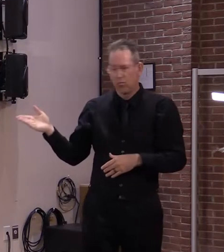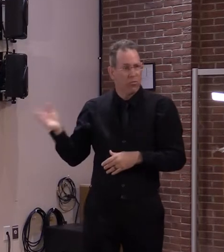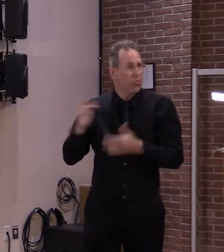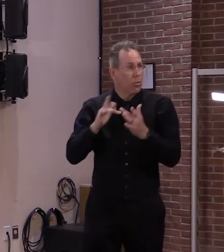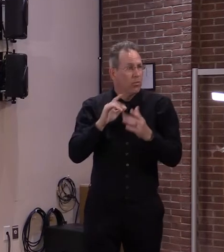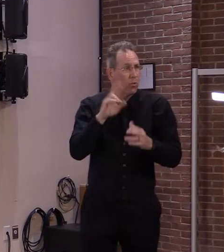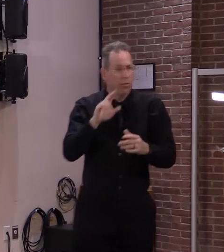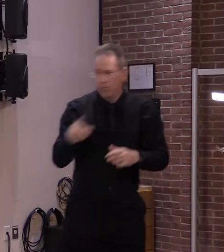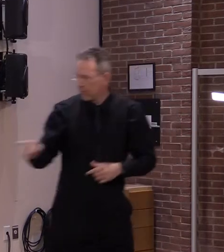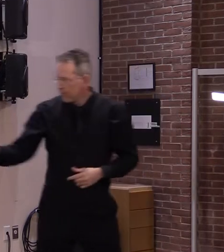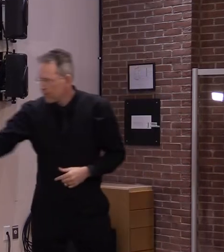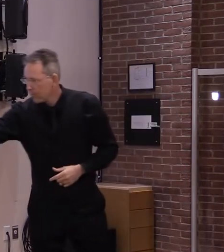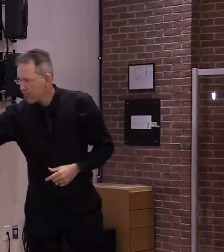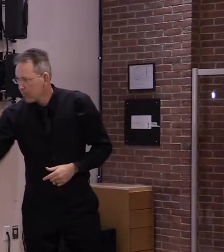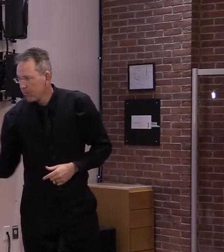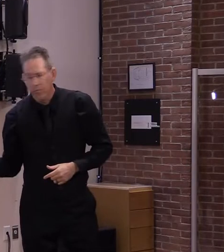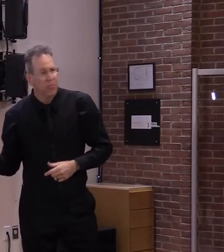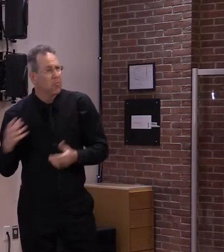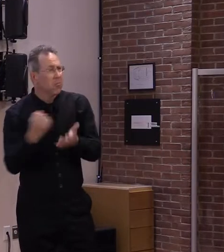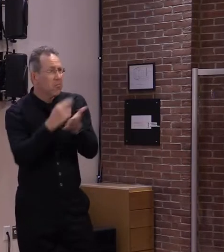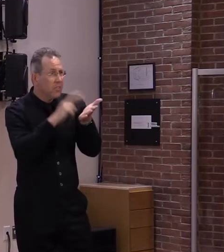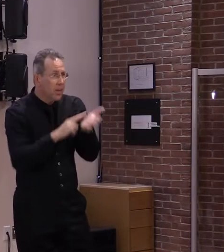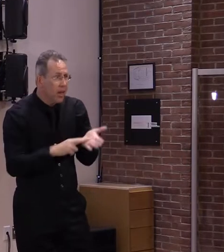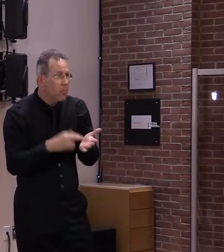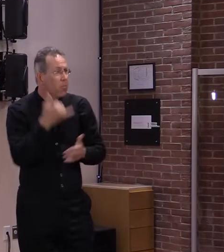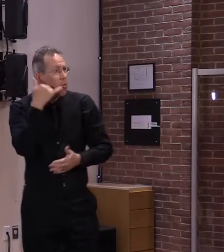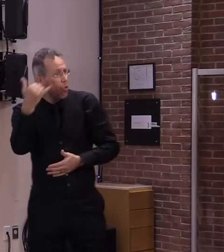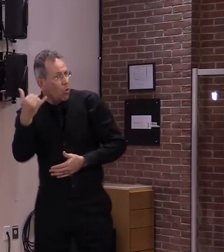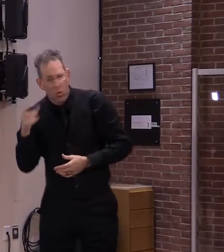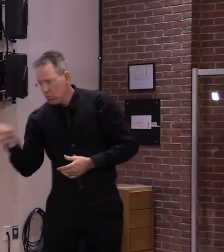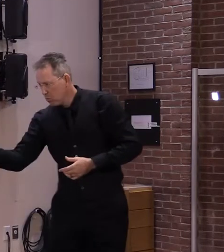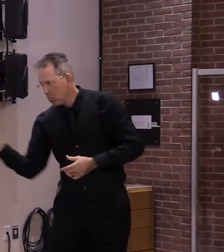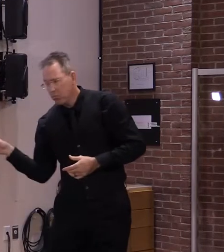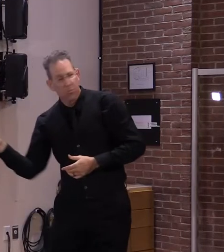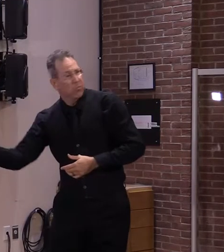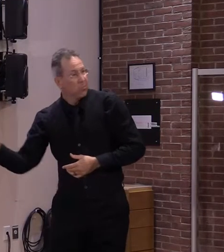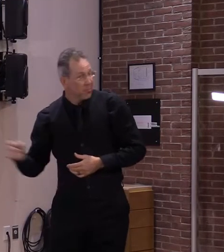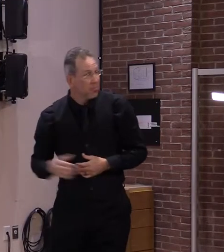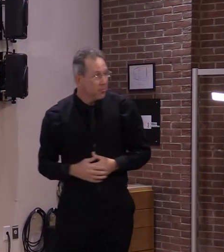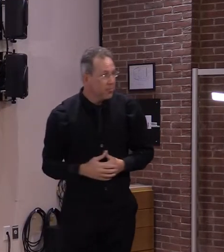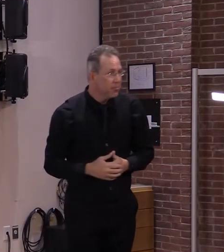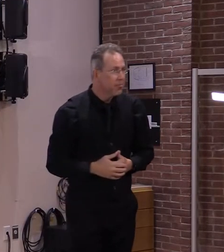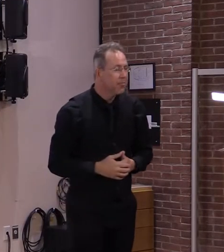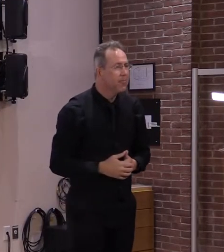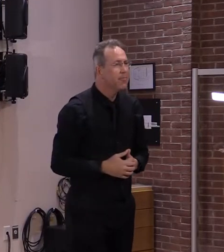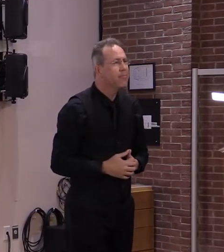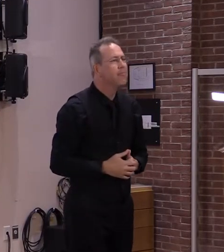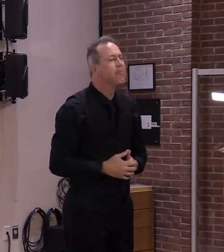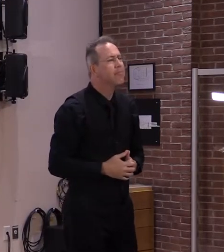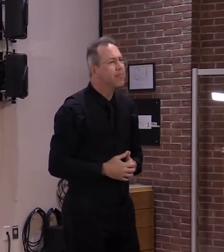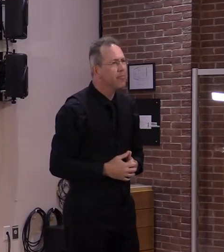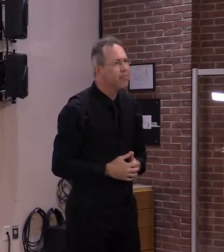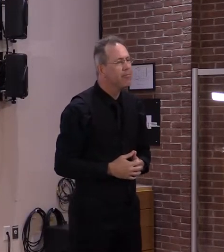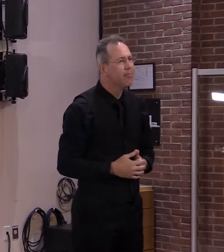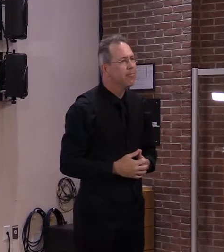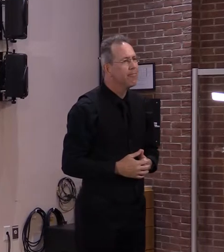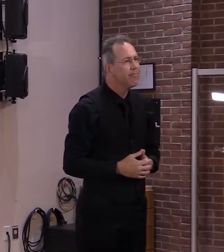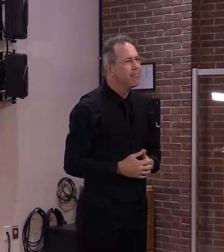or you can call 855-722-7878.